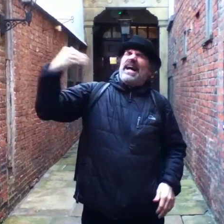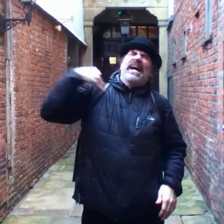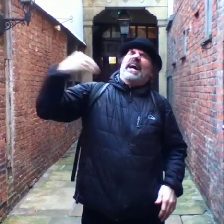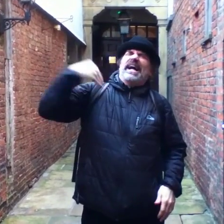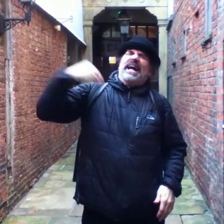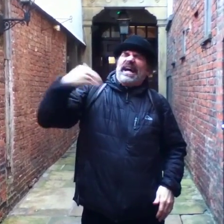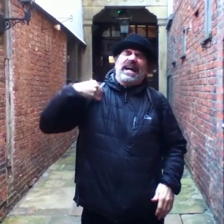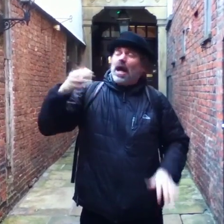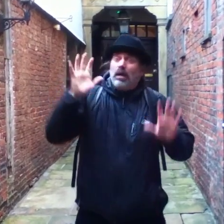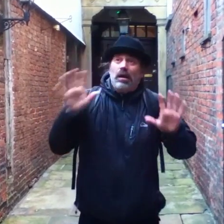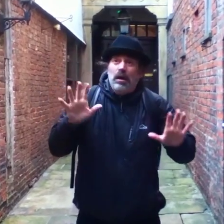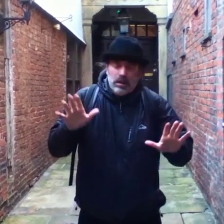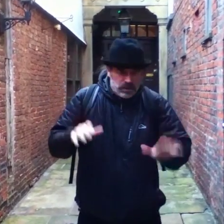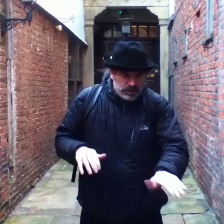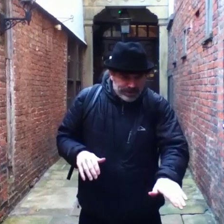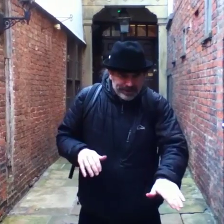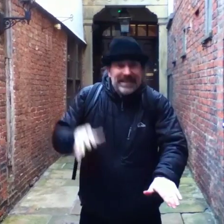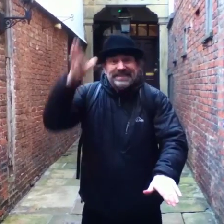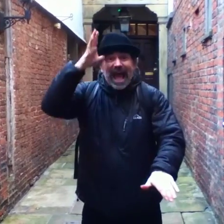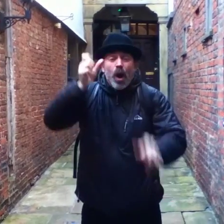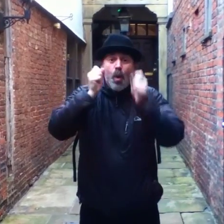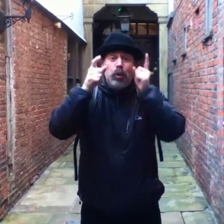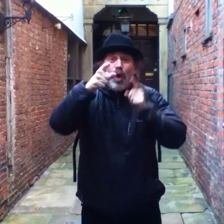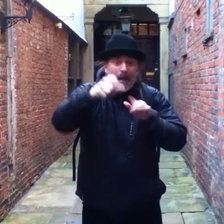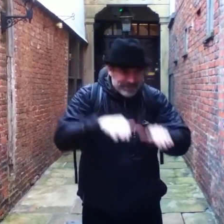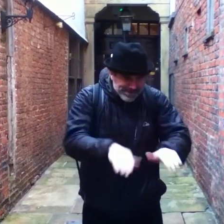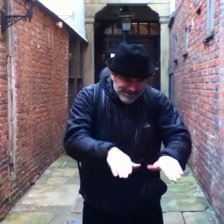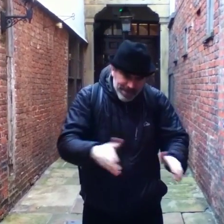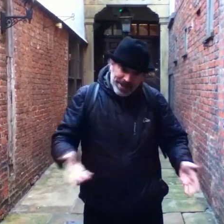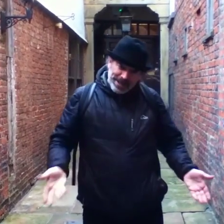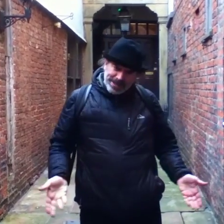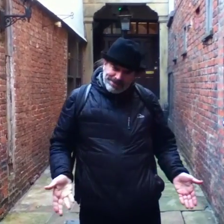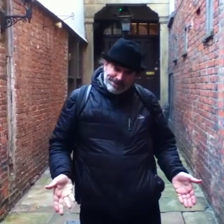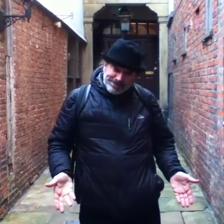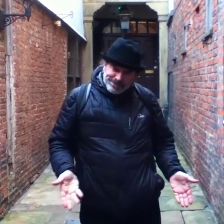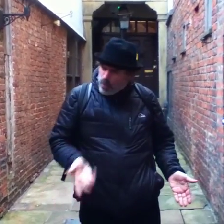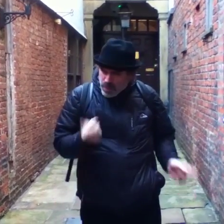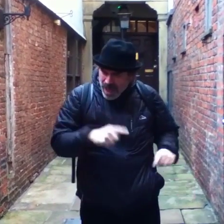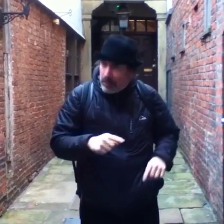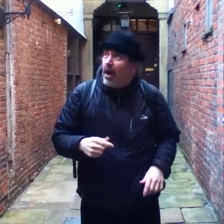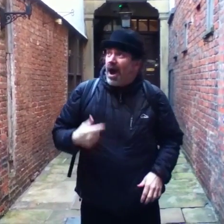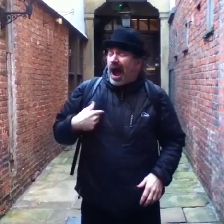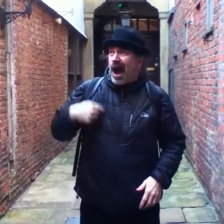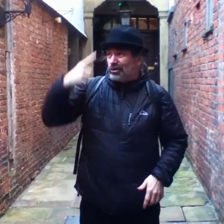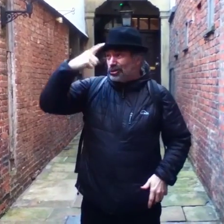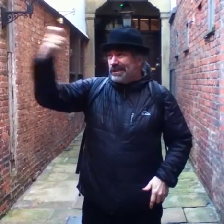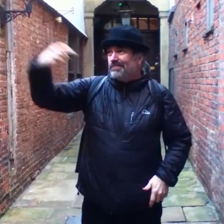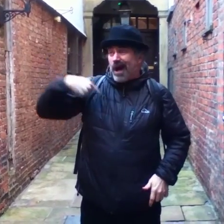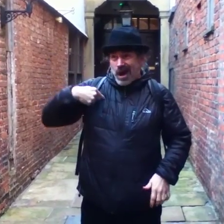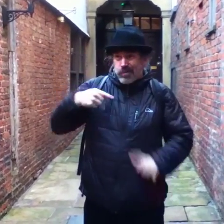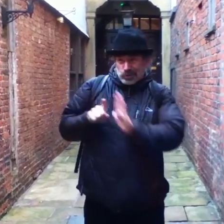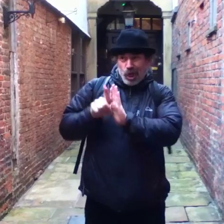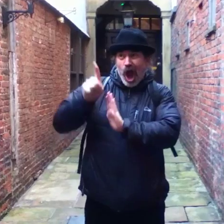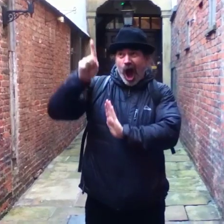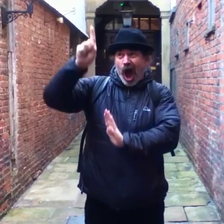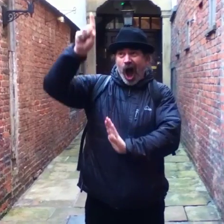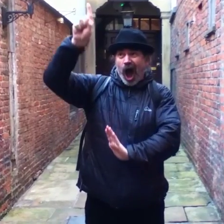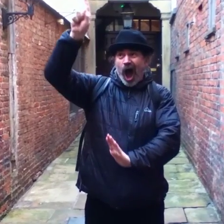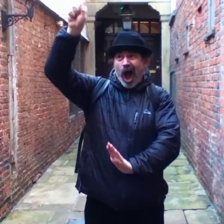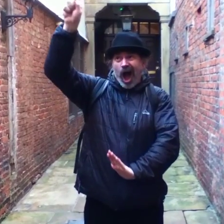Help me! Help me! And then somebody was tapping him on the shoulder, and it was his dad waking him up, saying, Douglas, what happened? Dad, I had a dream